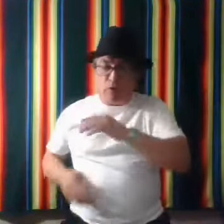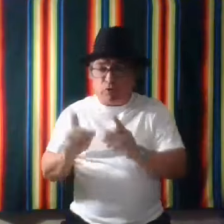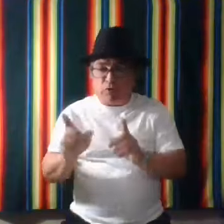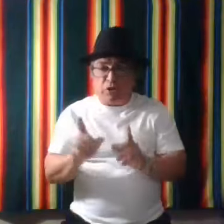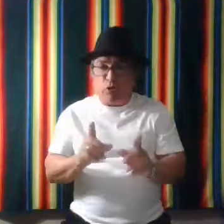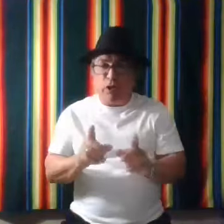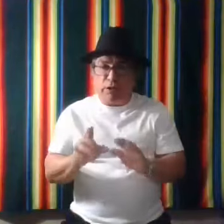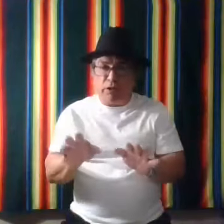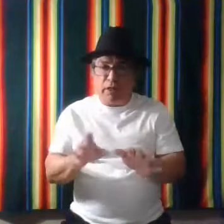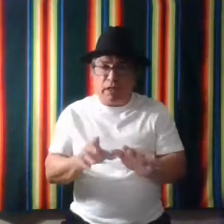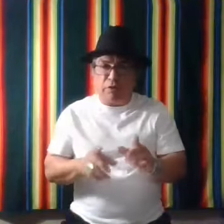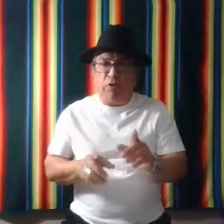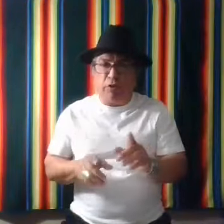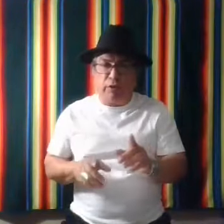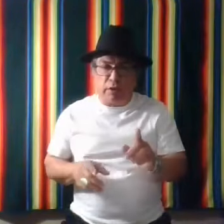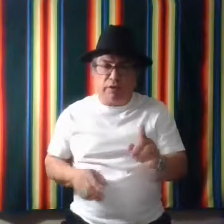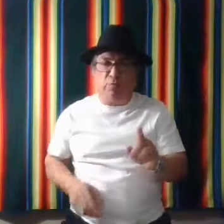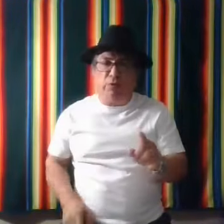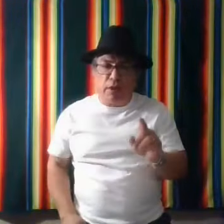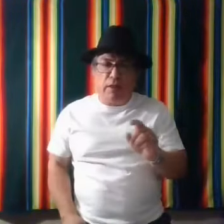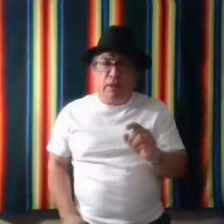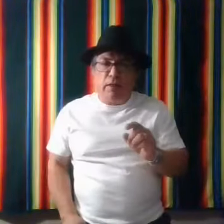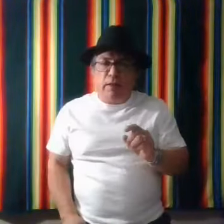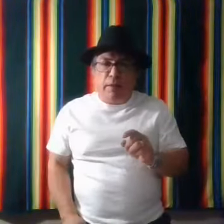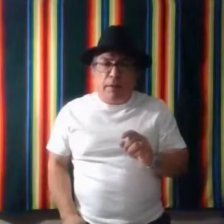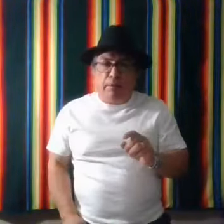so you'll see two ways. kind of gave you two examples. Um,